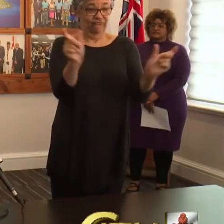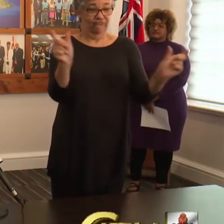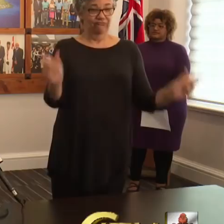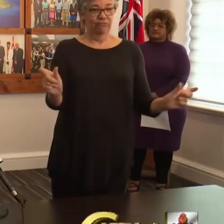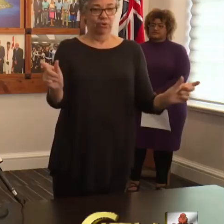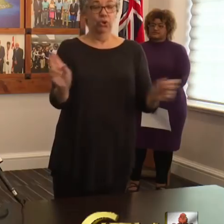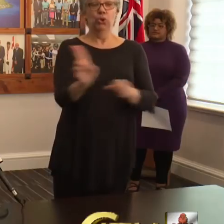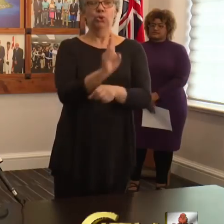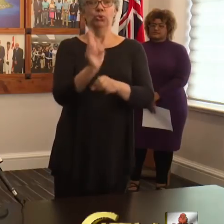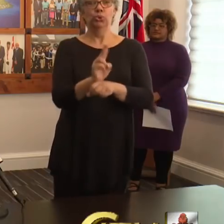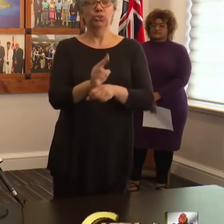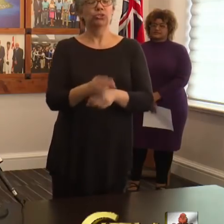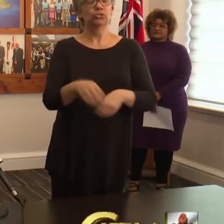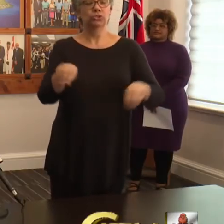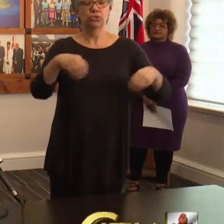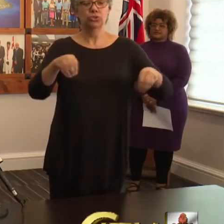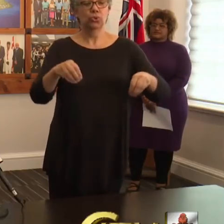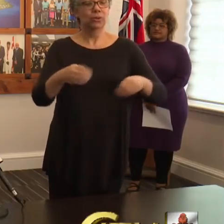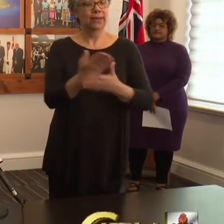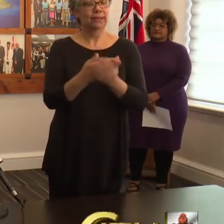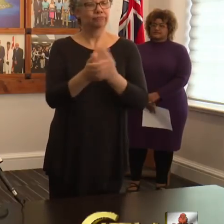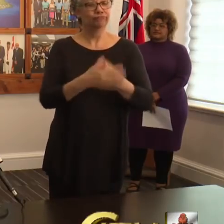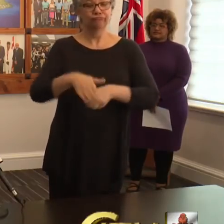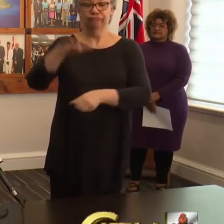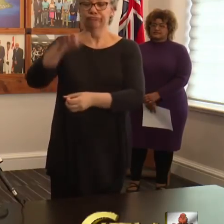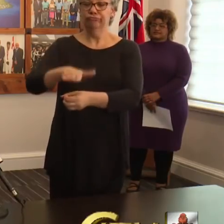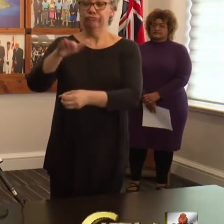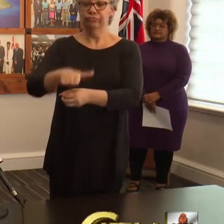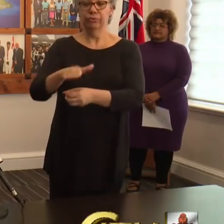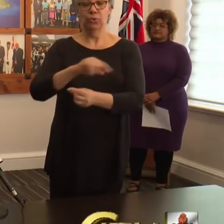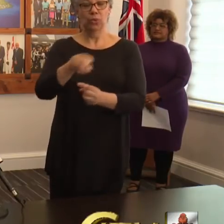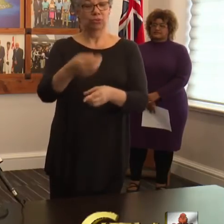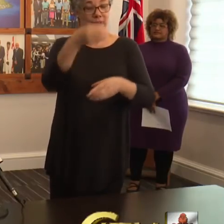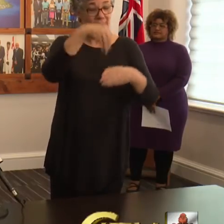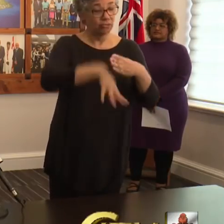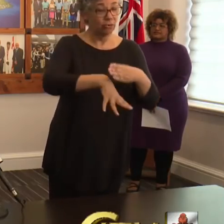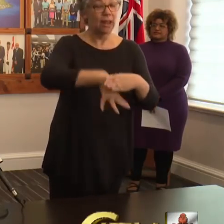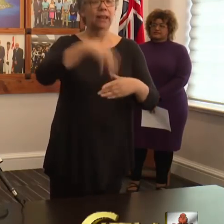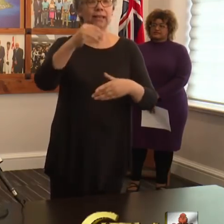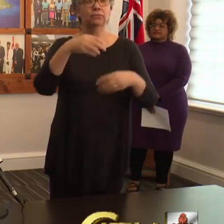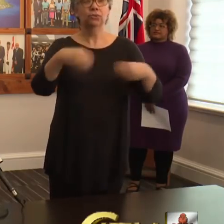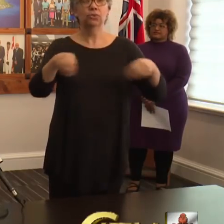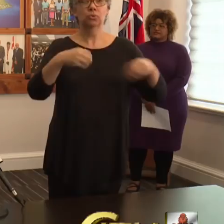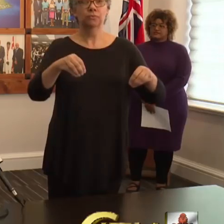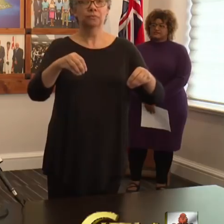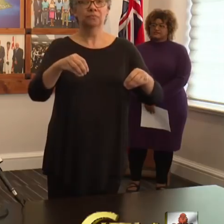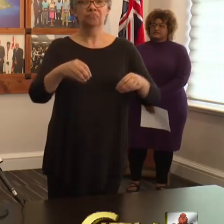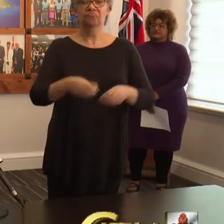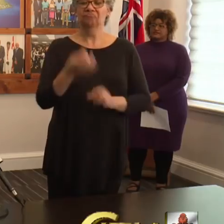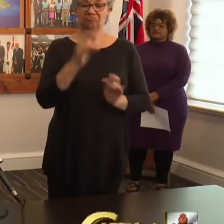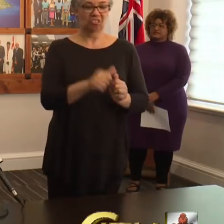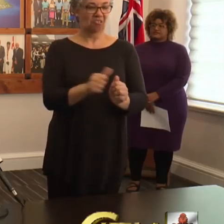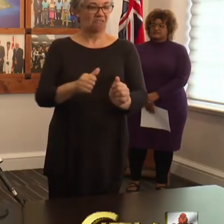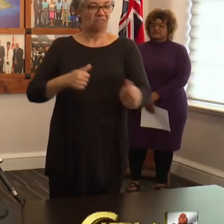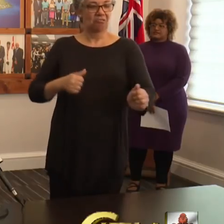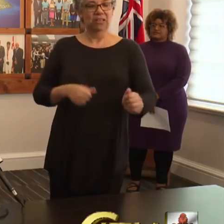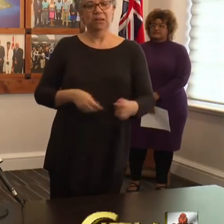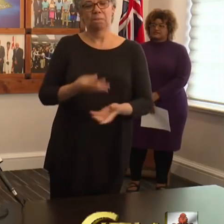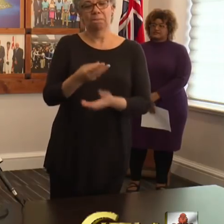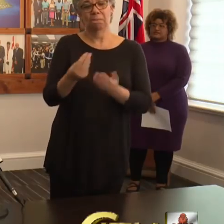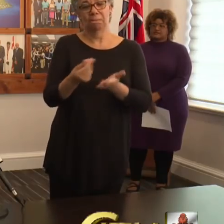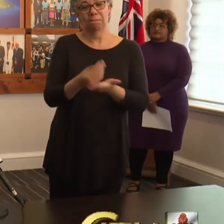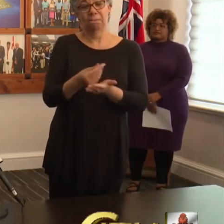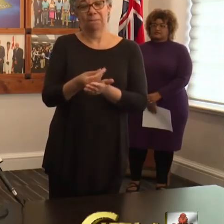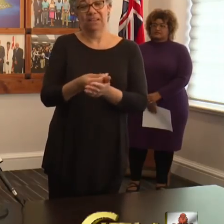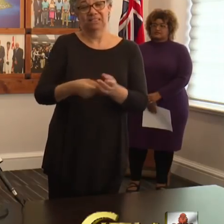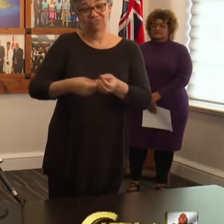store hand sanitizers as you're entering in and leaving the store. Avoid cash transactions as much as possible and use